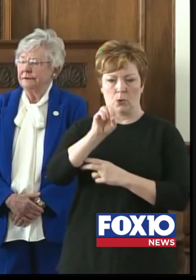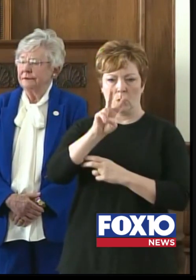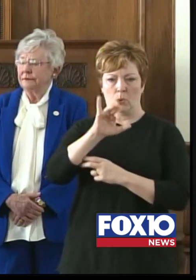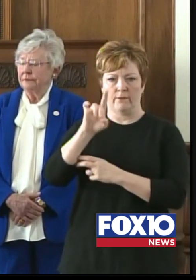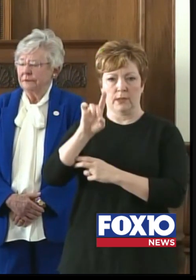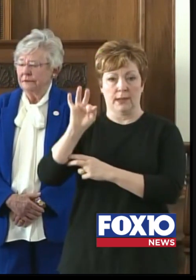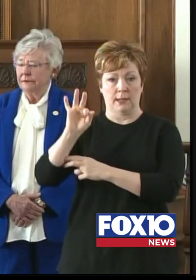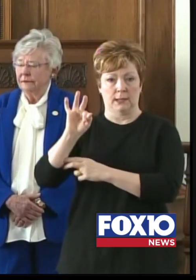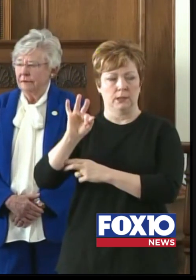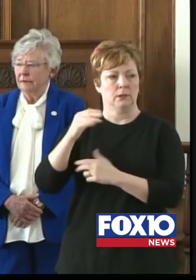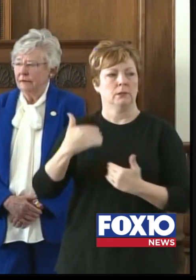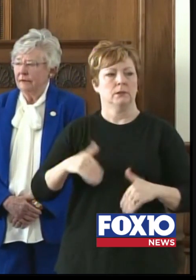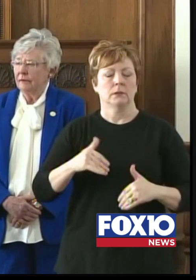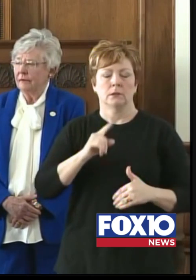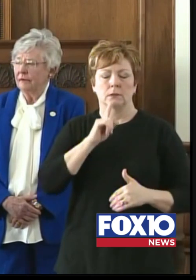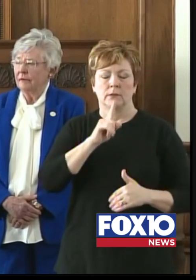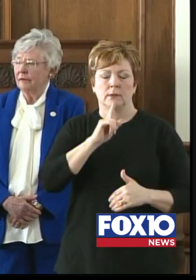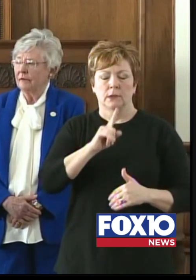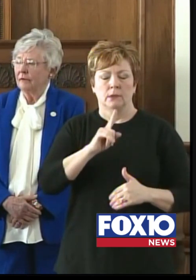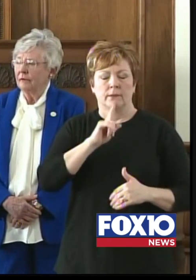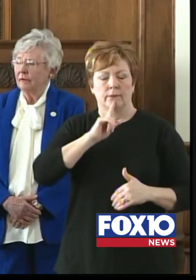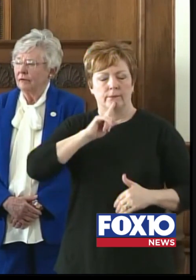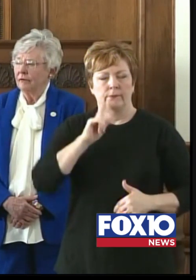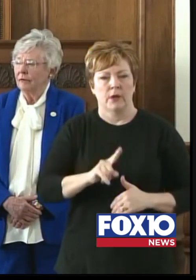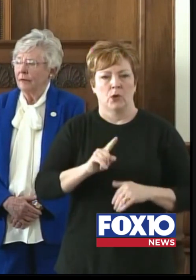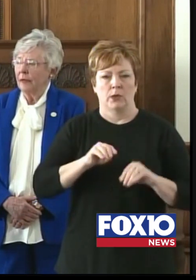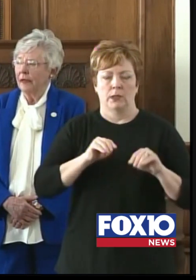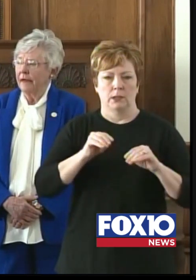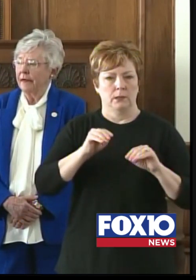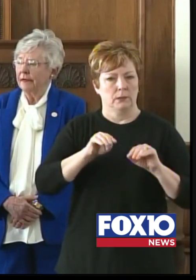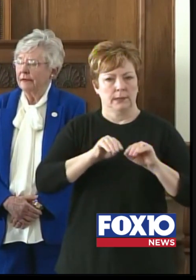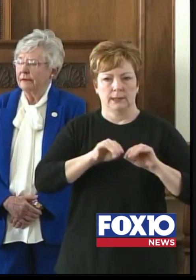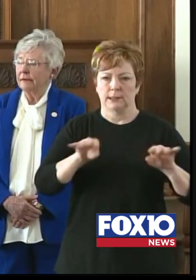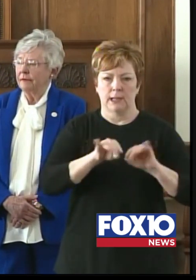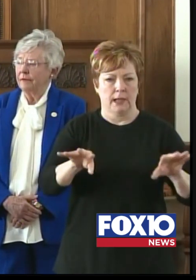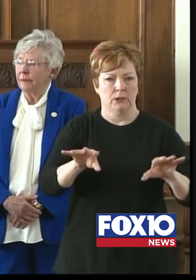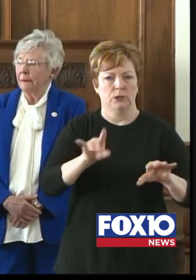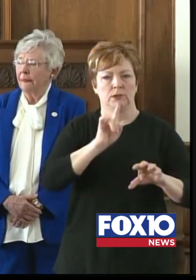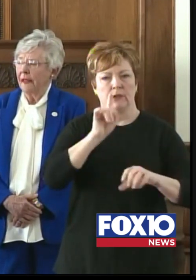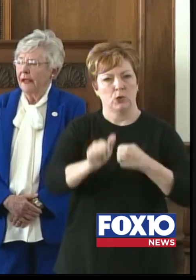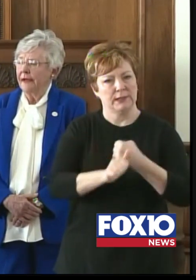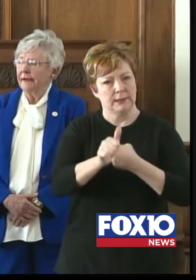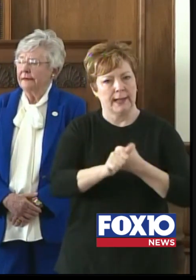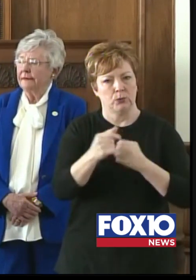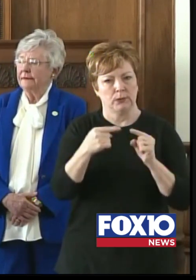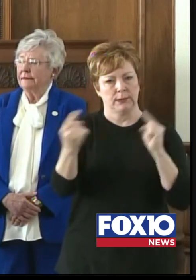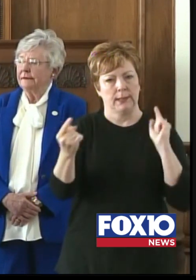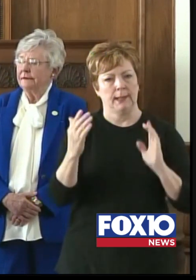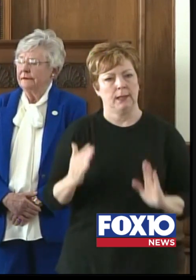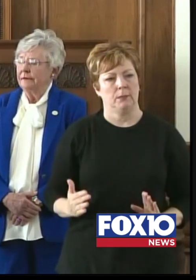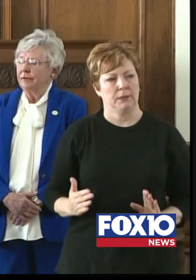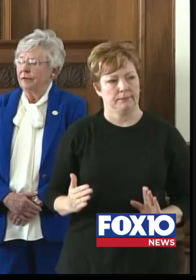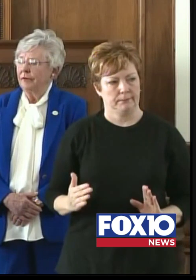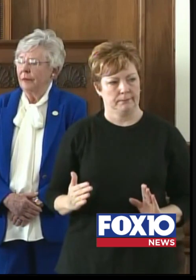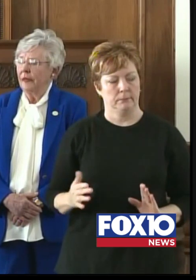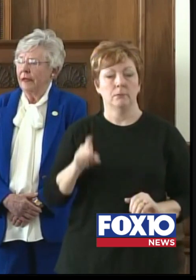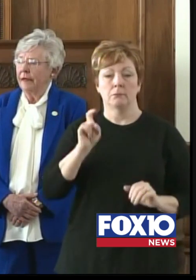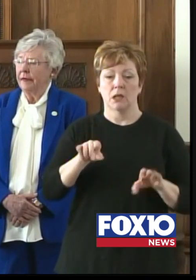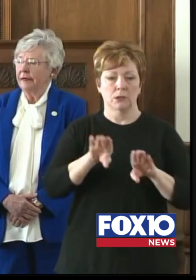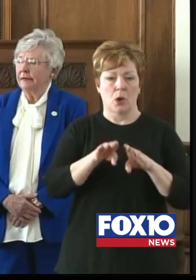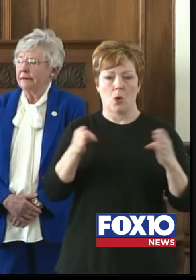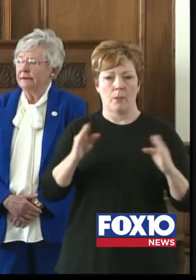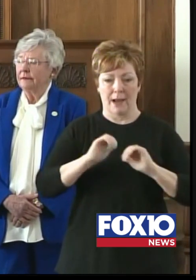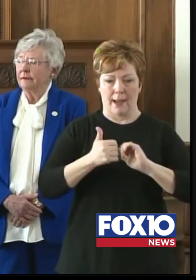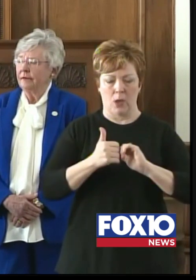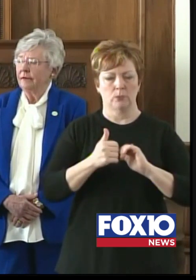to be a highly contagious and very dangerous enemy. We must reopen in a way